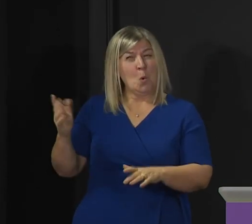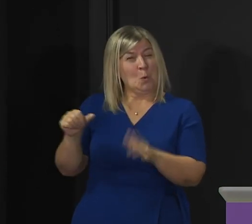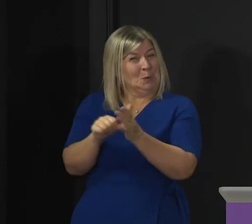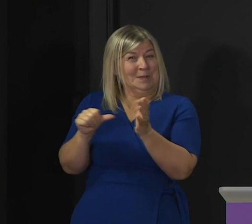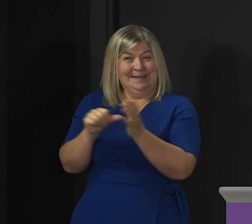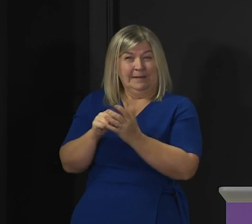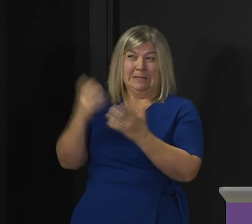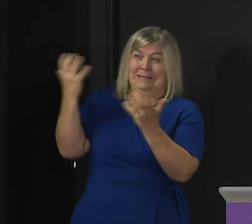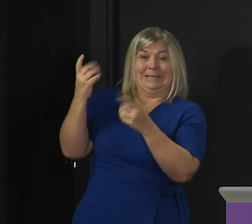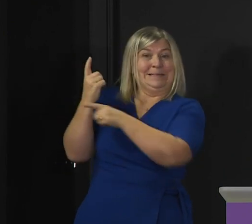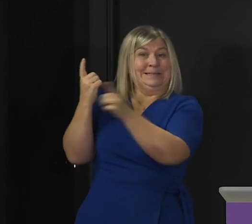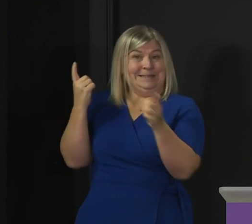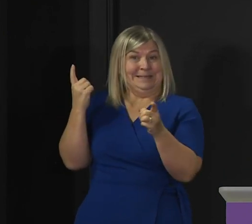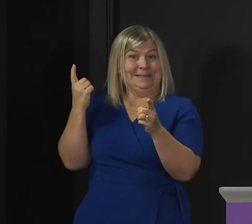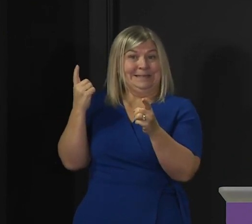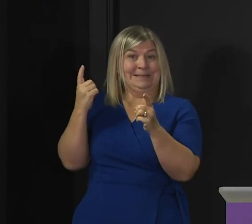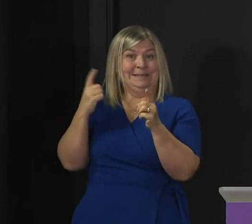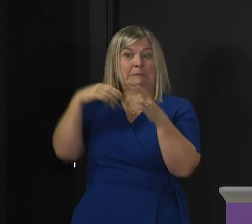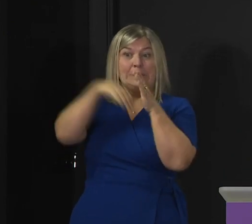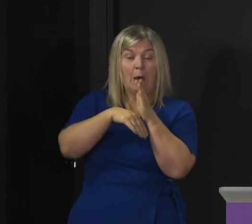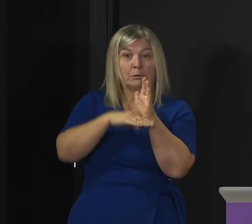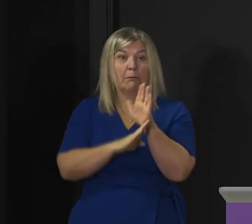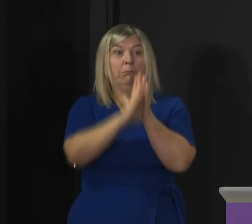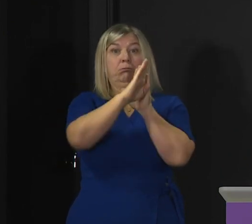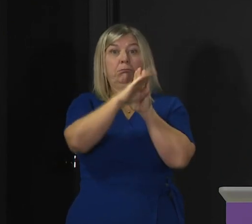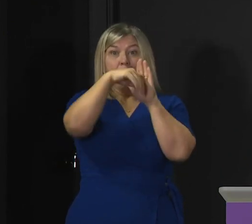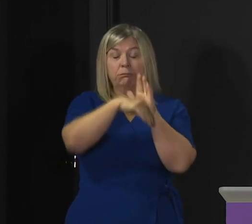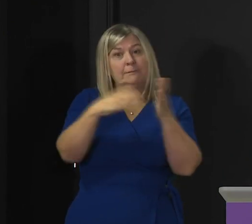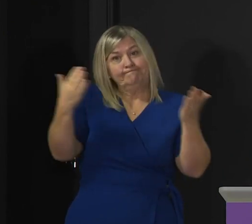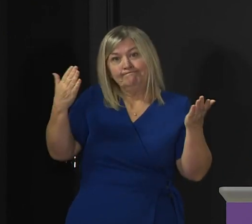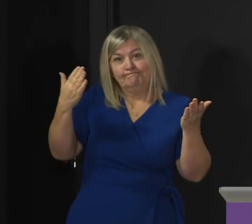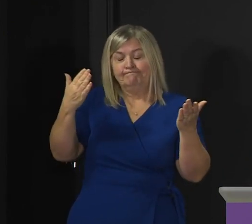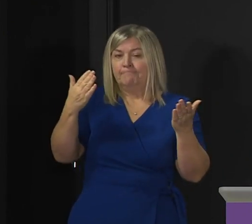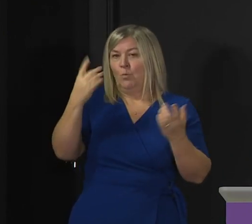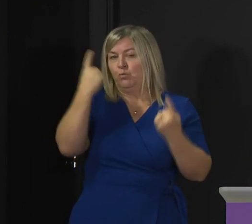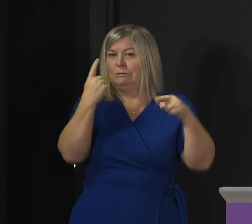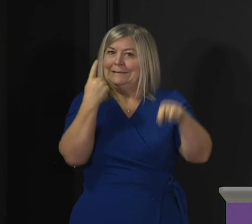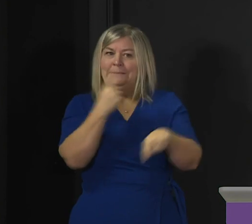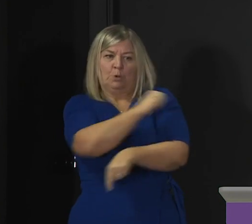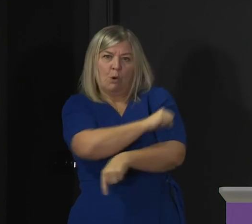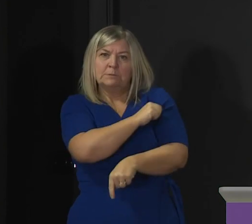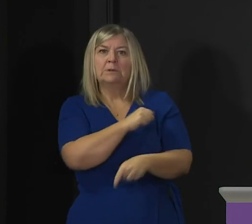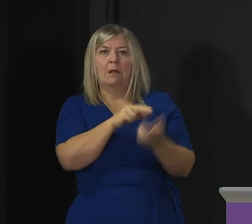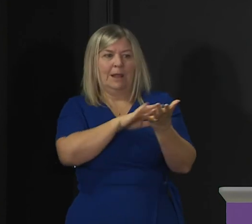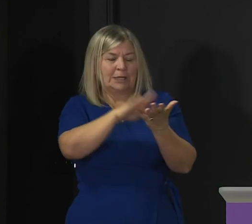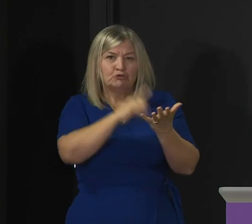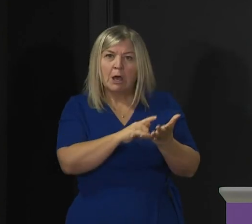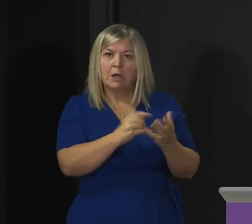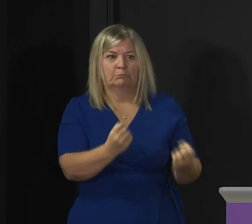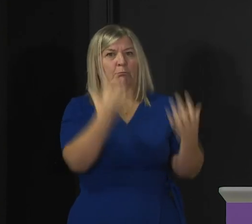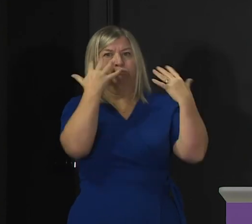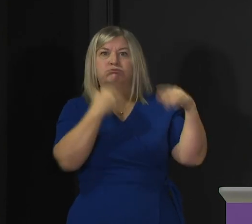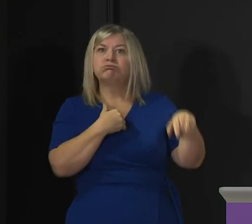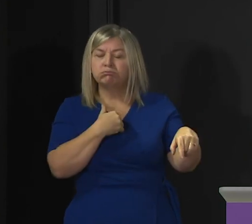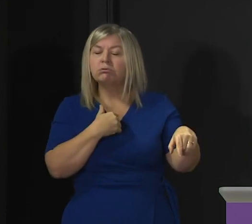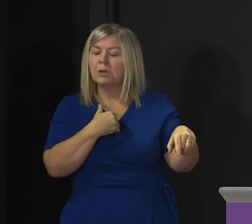remain concerned about the rise in hospital and intensive care admissions. So it would be wrong to say that we have no concerns about the next few